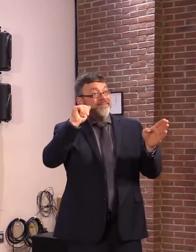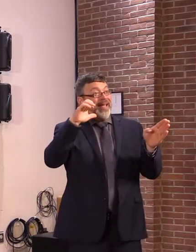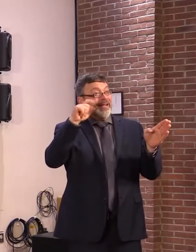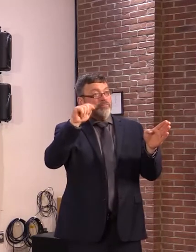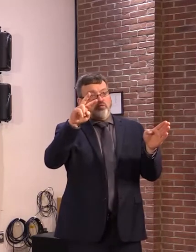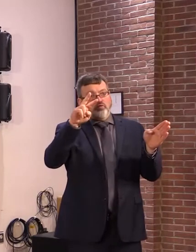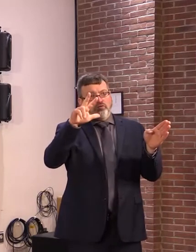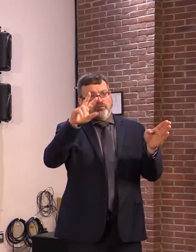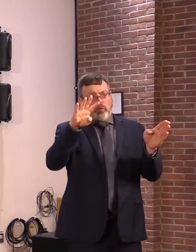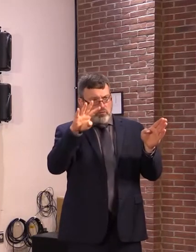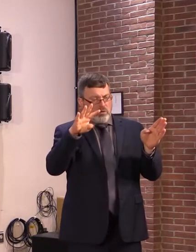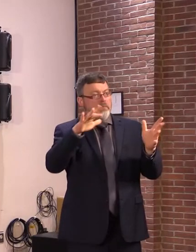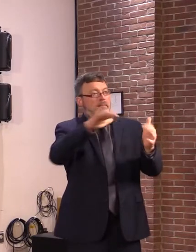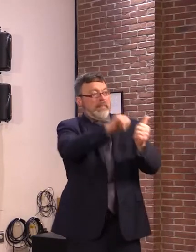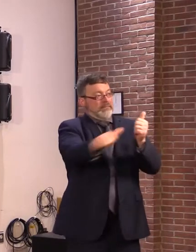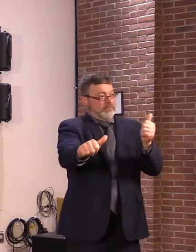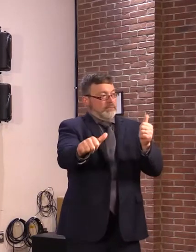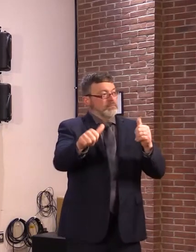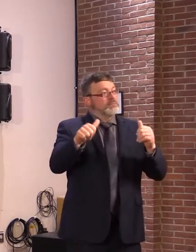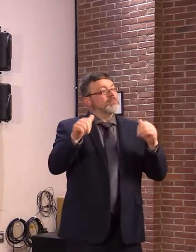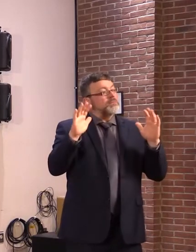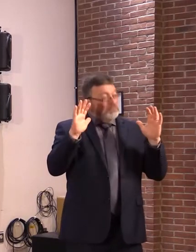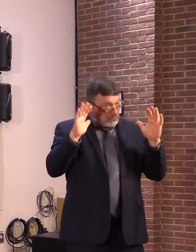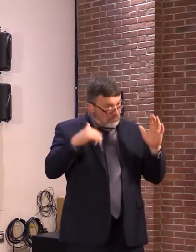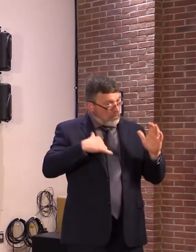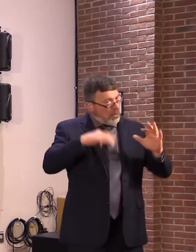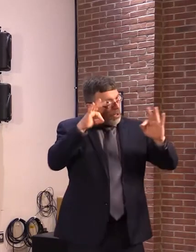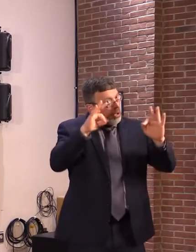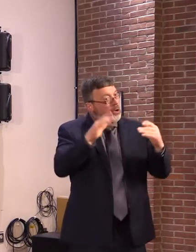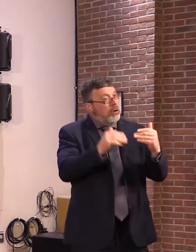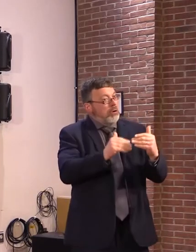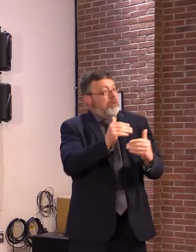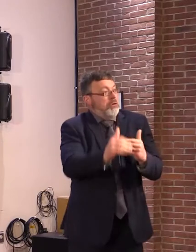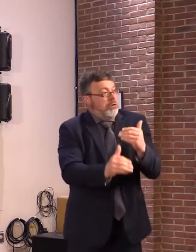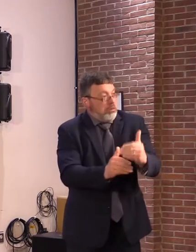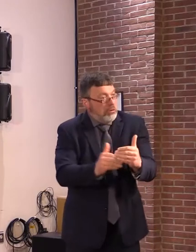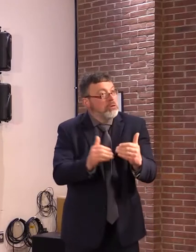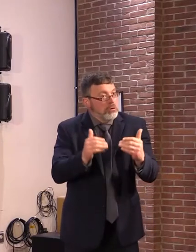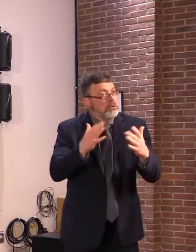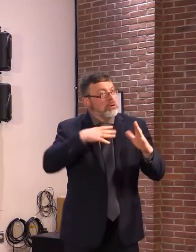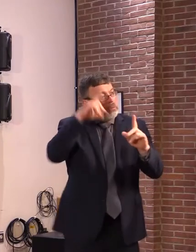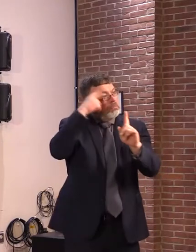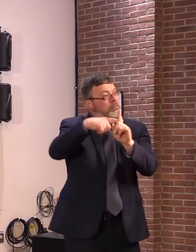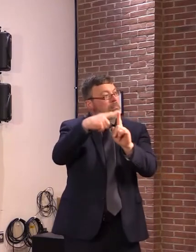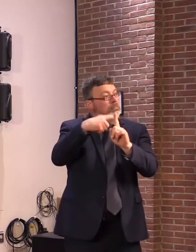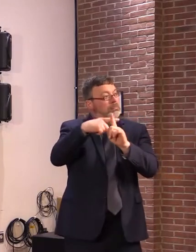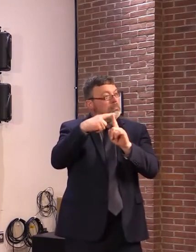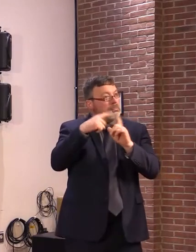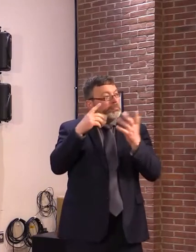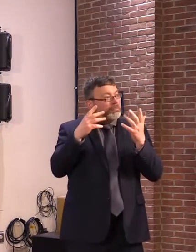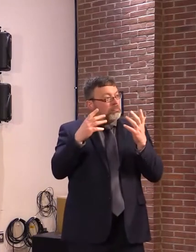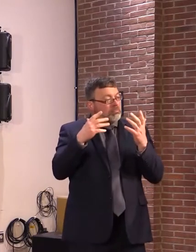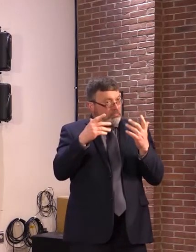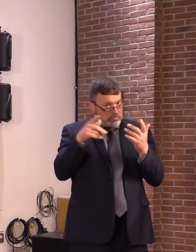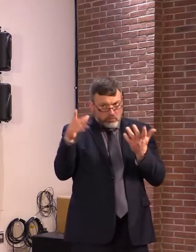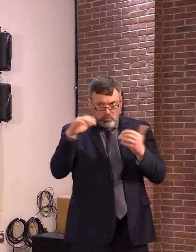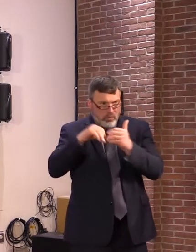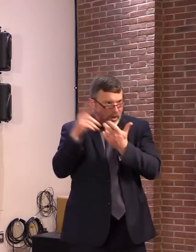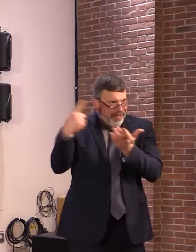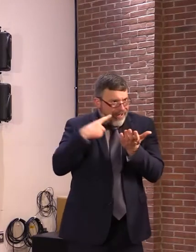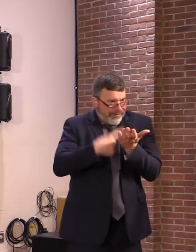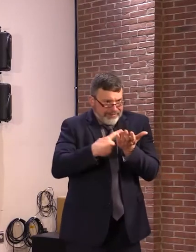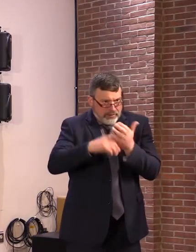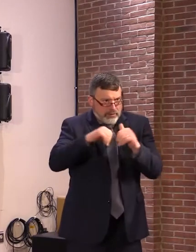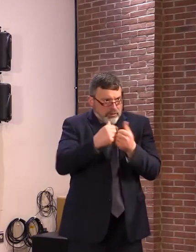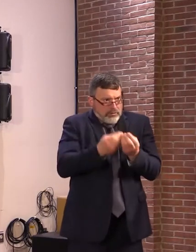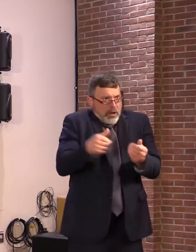as being a step in the right direction, as being a solution to this crisis. Unfortunately,